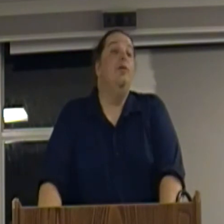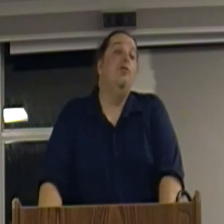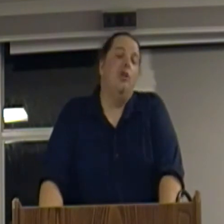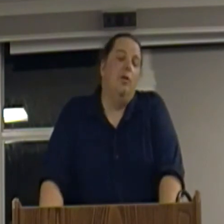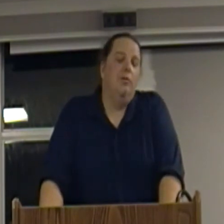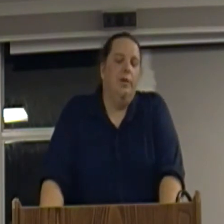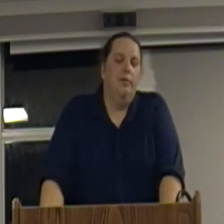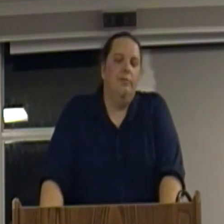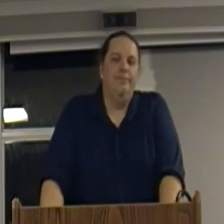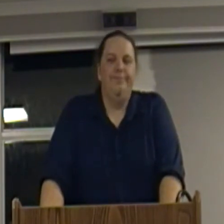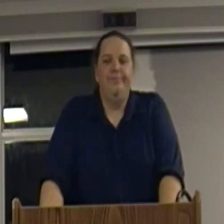there is a joke